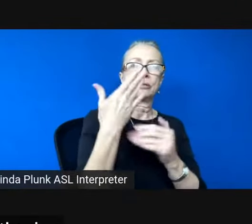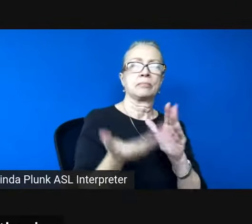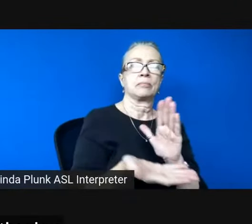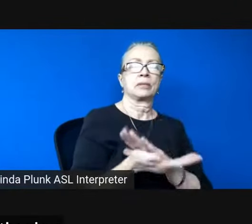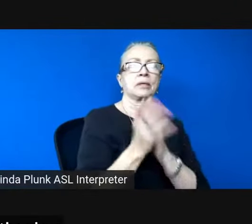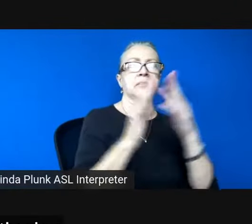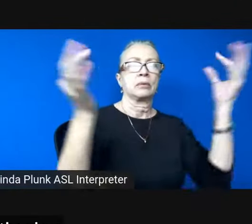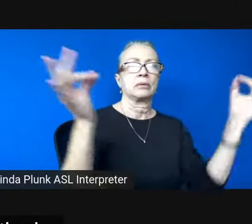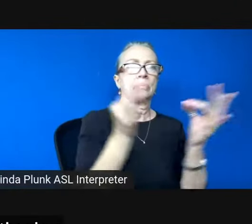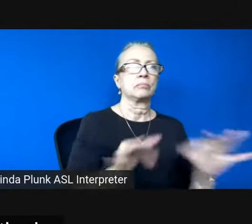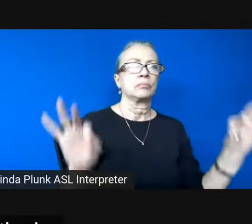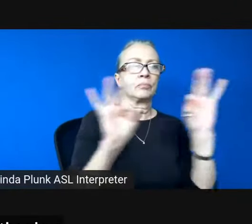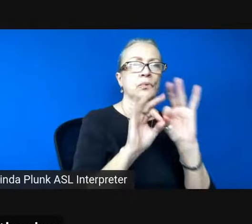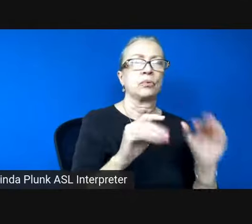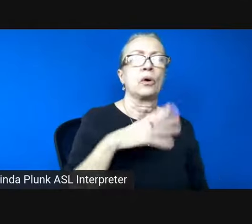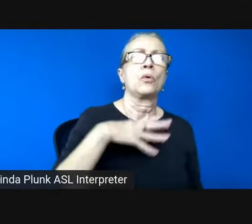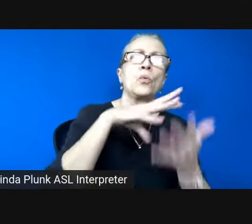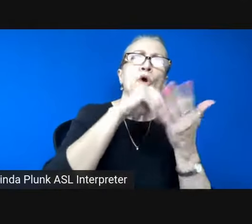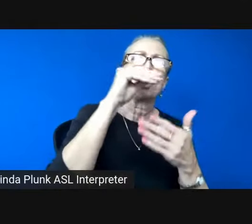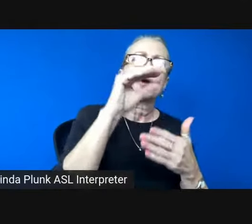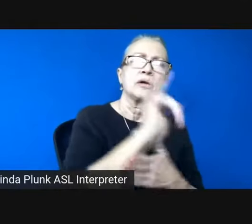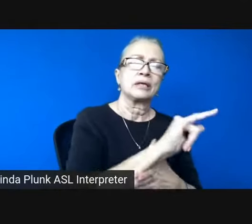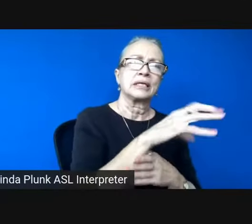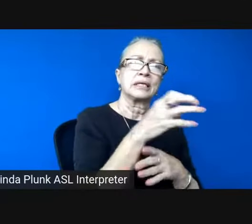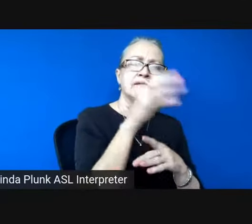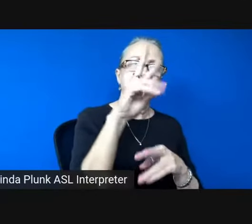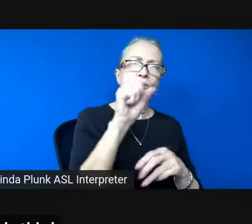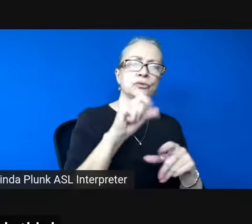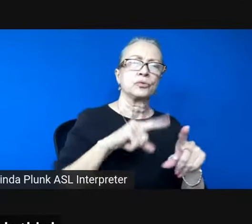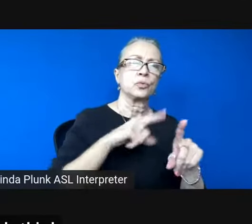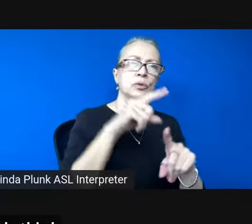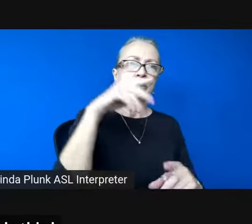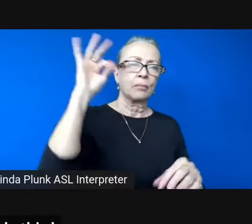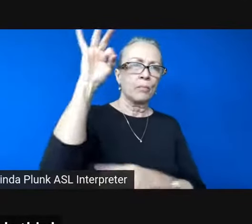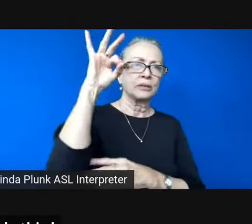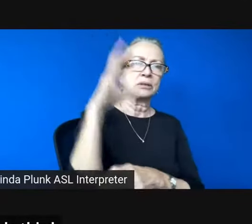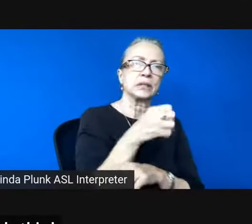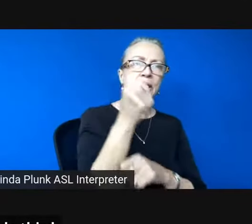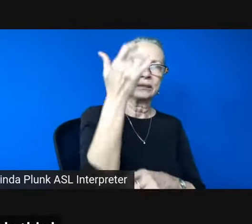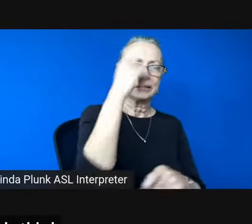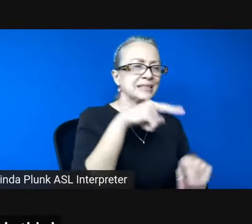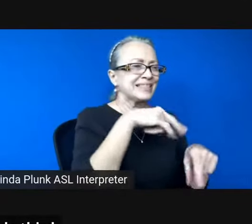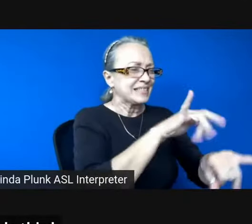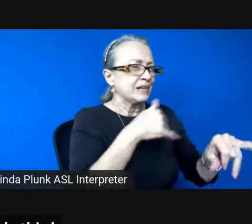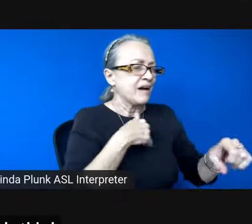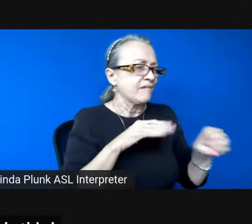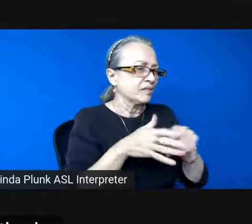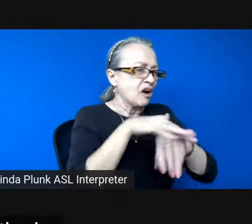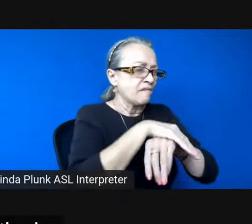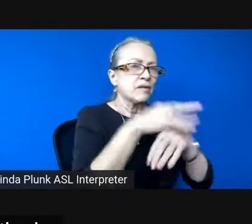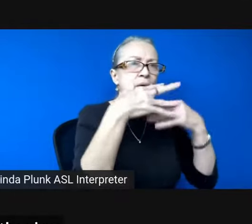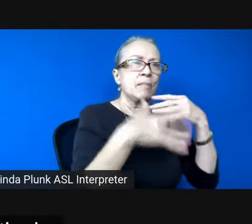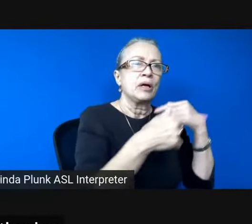virus when Pastor got sick, though he was covered in the blood, though she made third, fourth jobs of prayer.